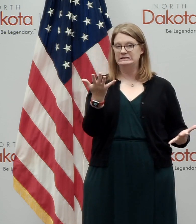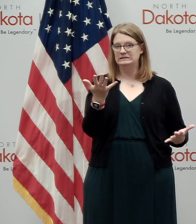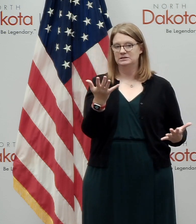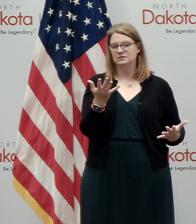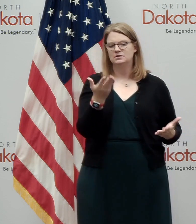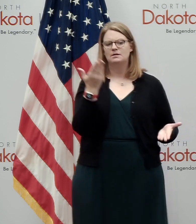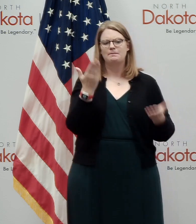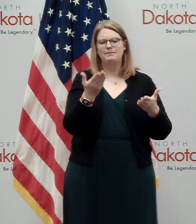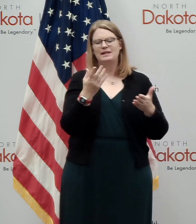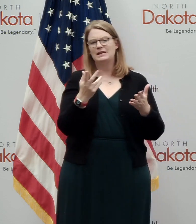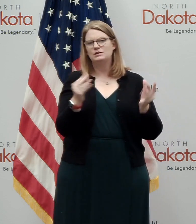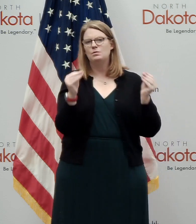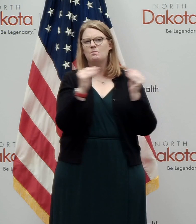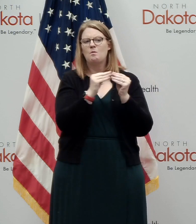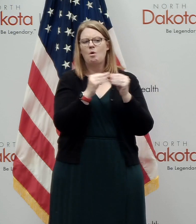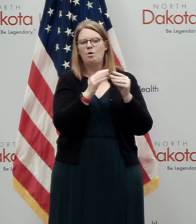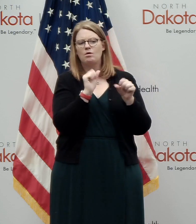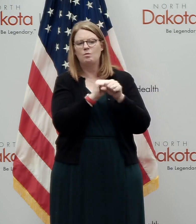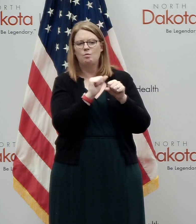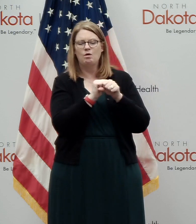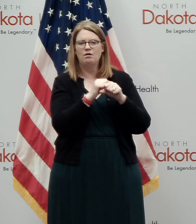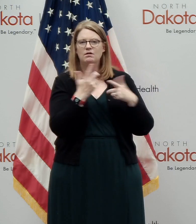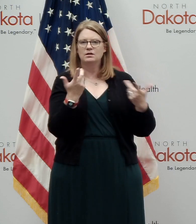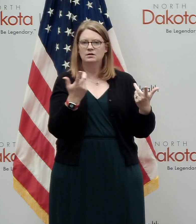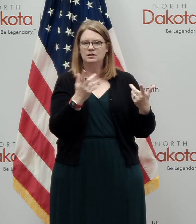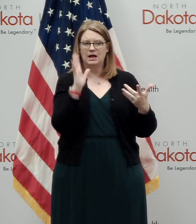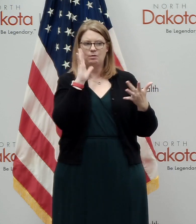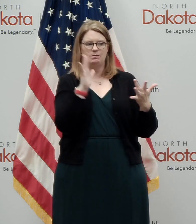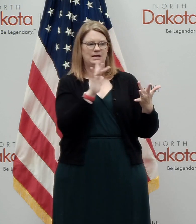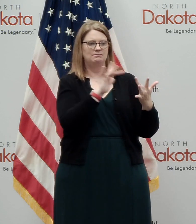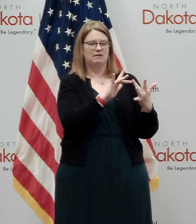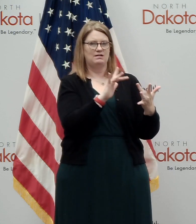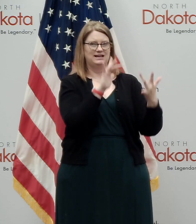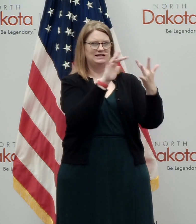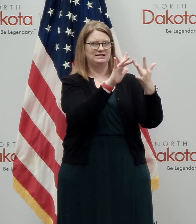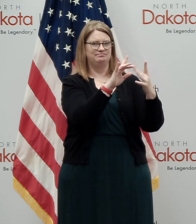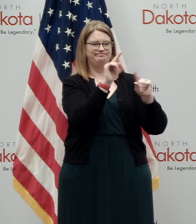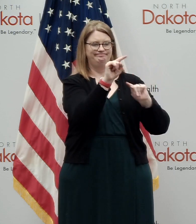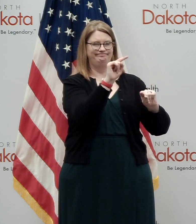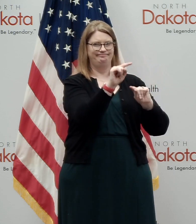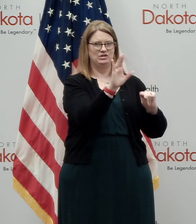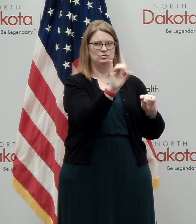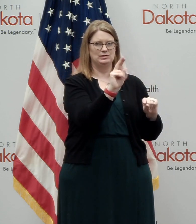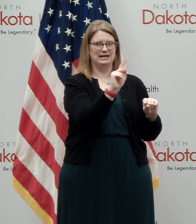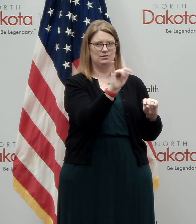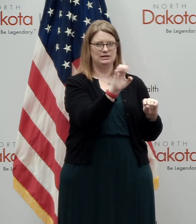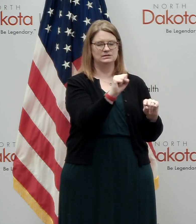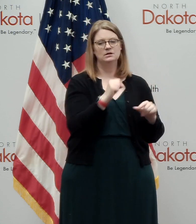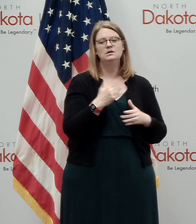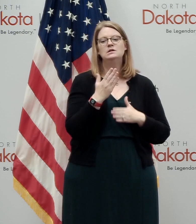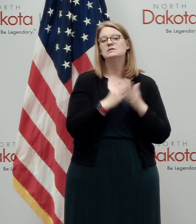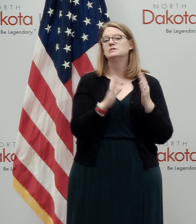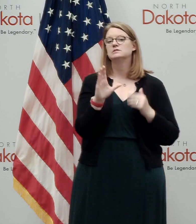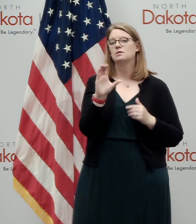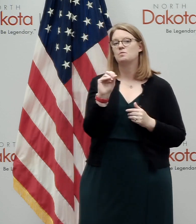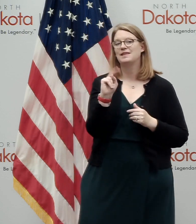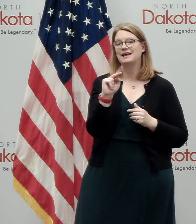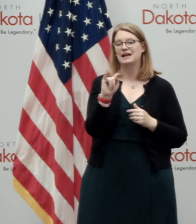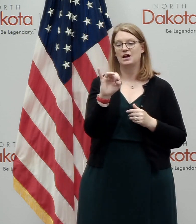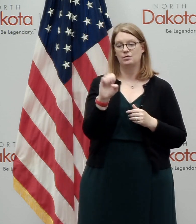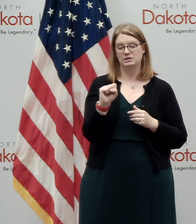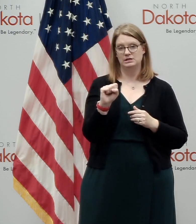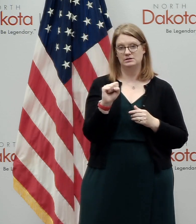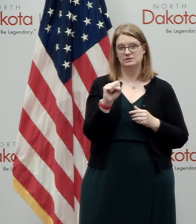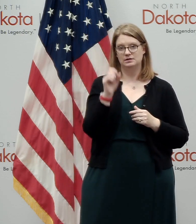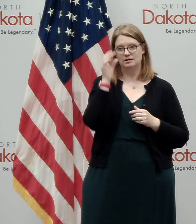level of coordination. And again, we'll be reaching out to each of them. We also want to, some of the counties that, that are, that